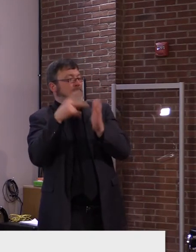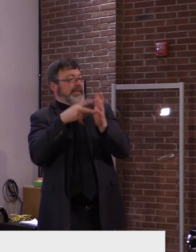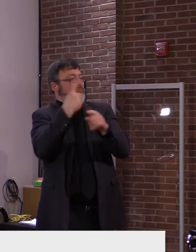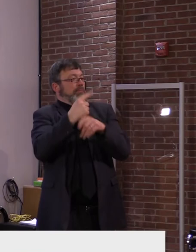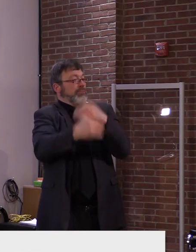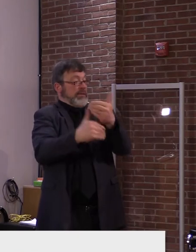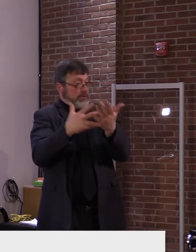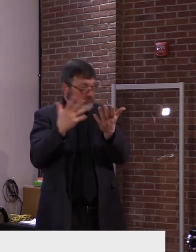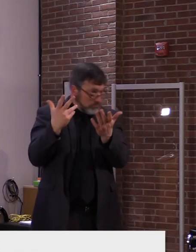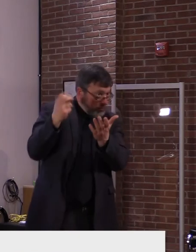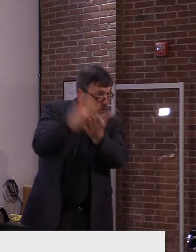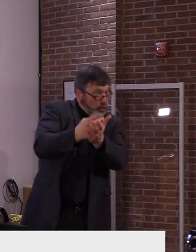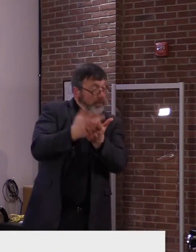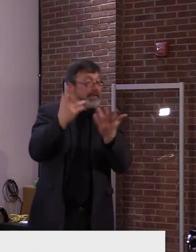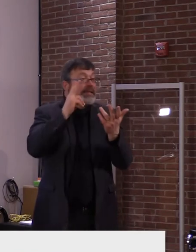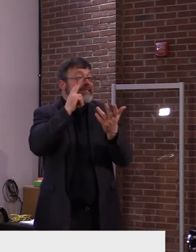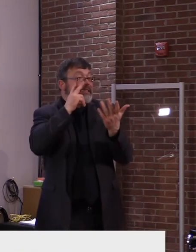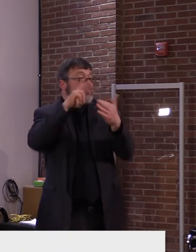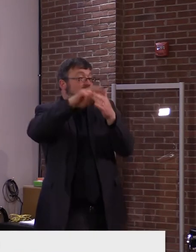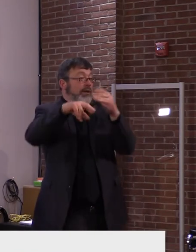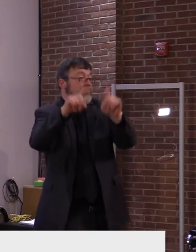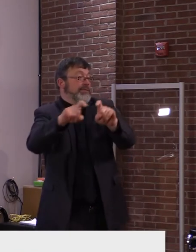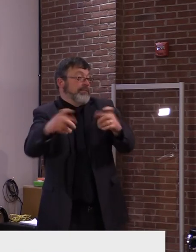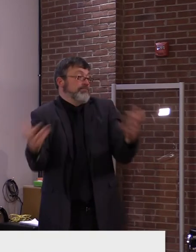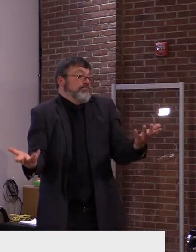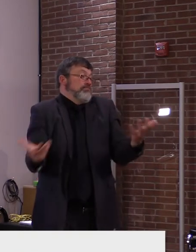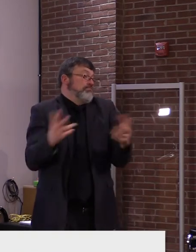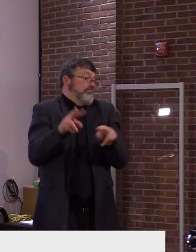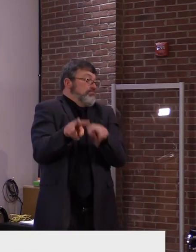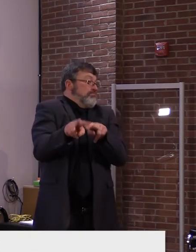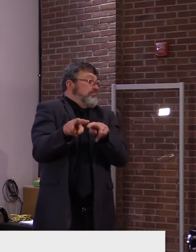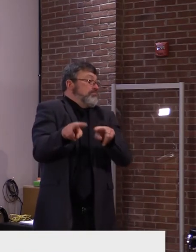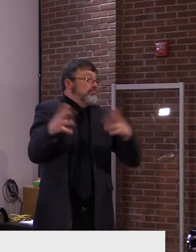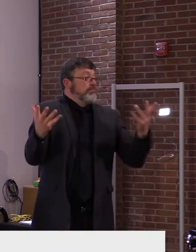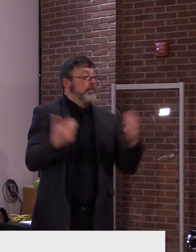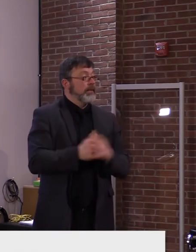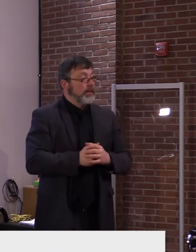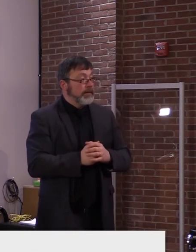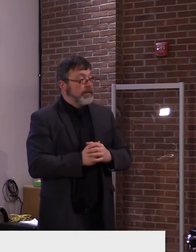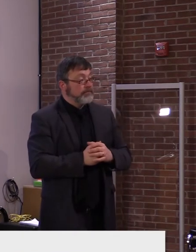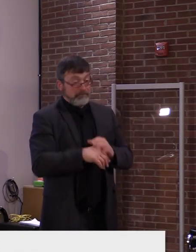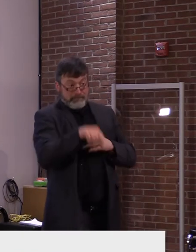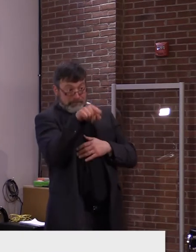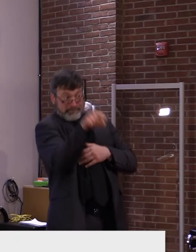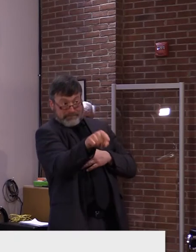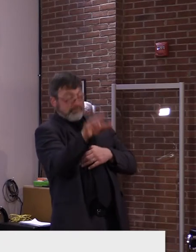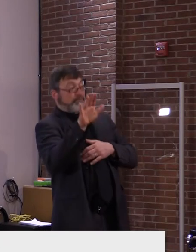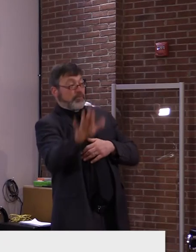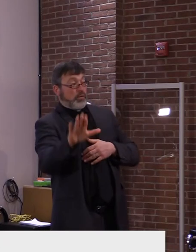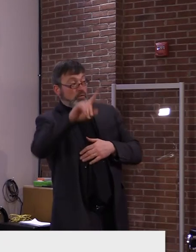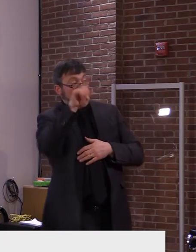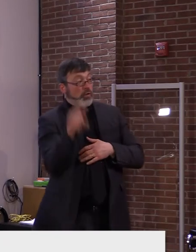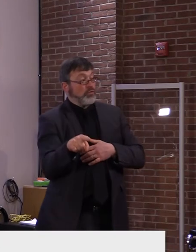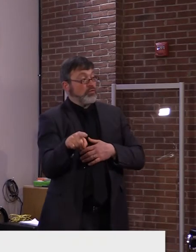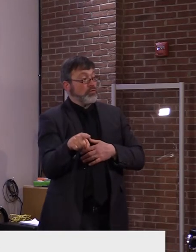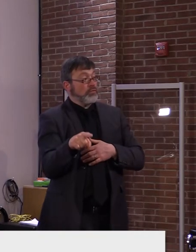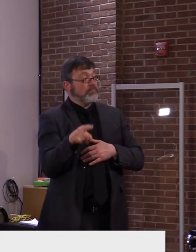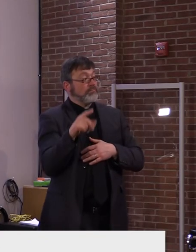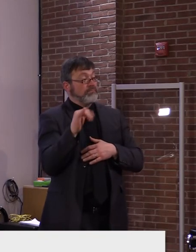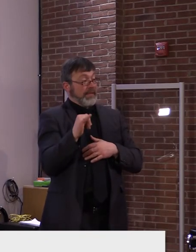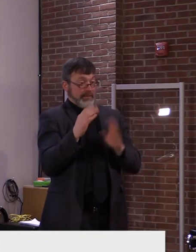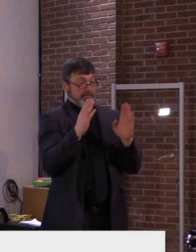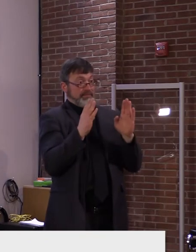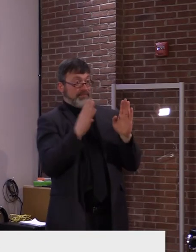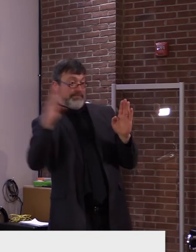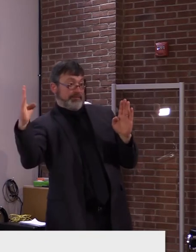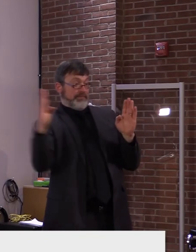If you're asking six months from now after somebody's been vaccinated, could you keep using an antigen test to see if they, you know, still